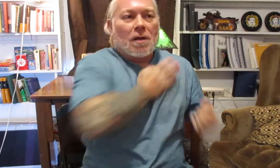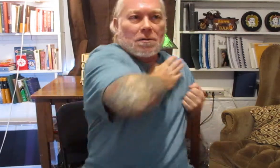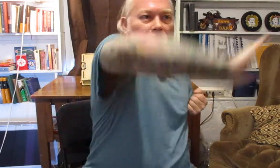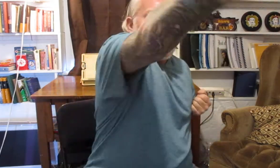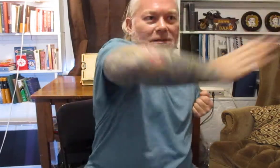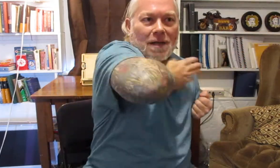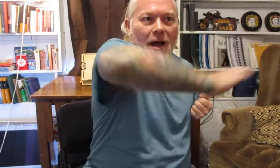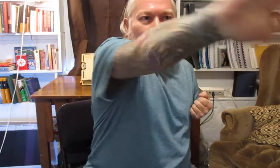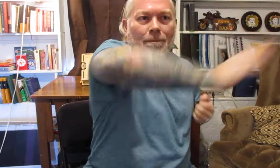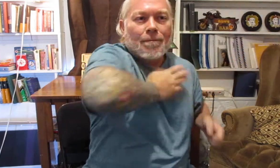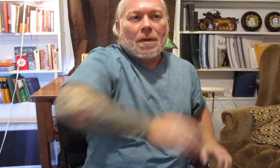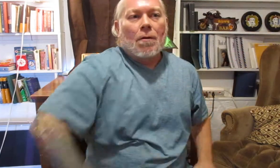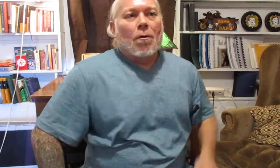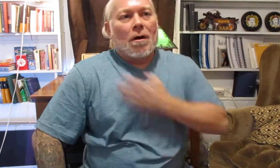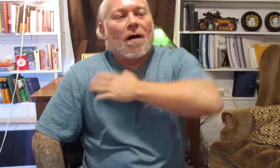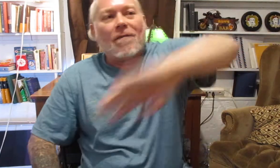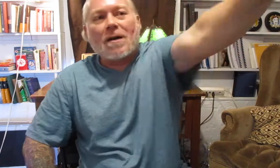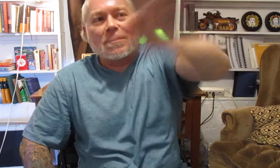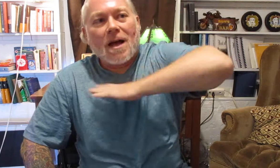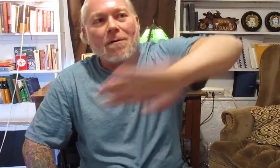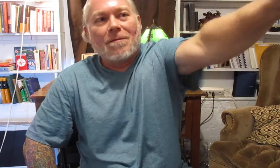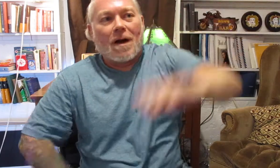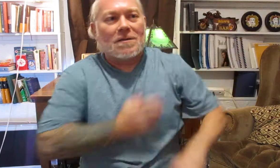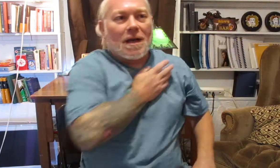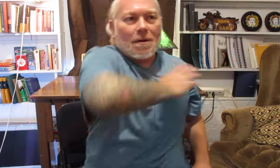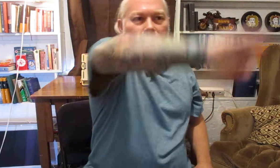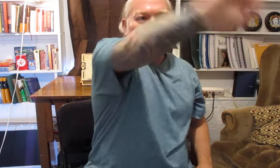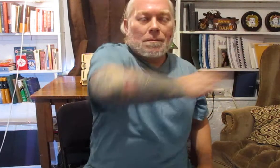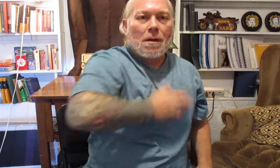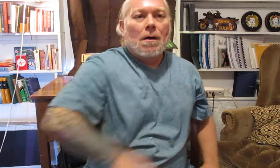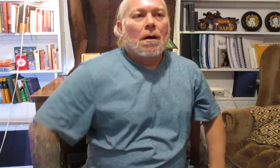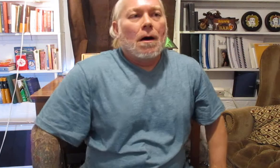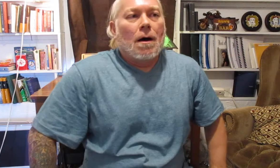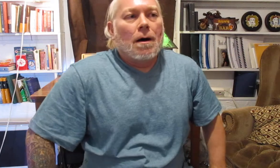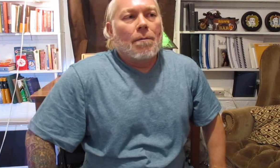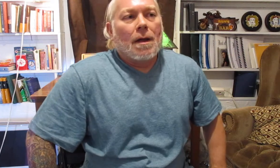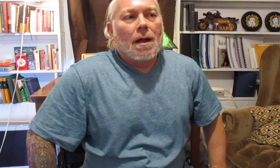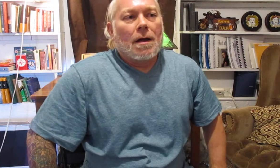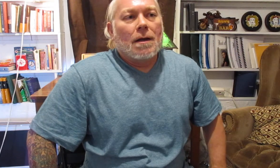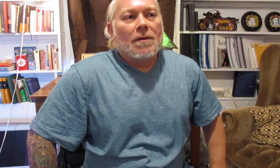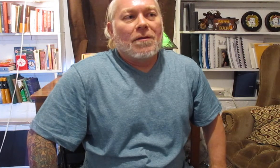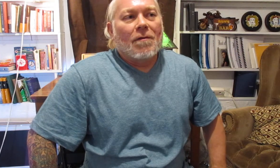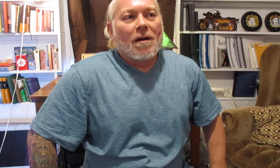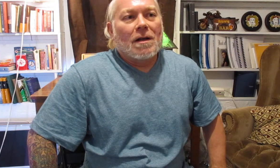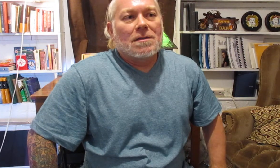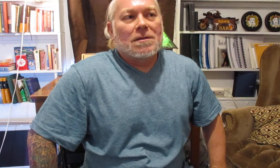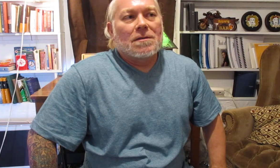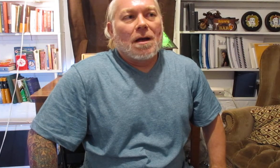also lot sow or uh foxow foxow and and so various uh